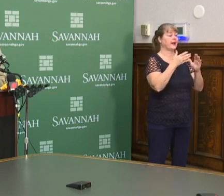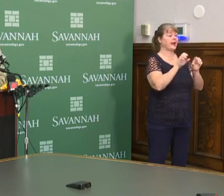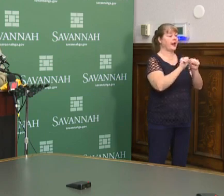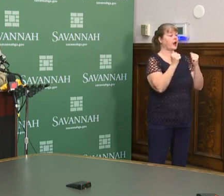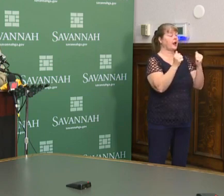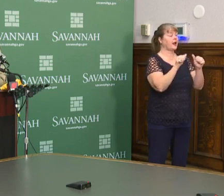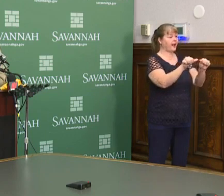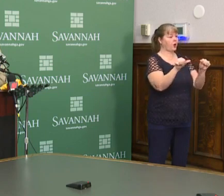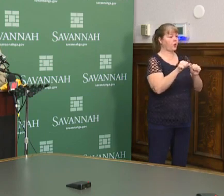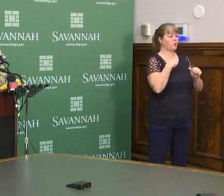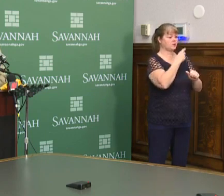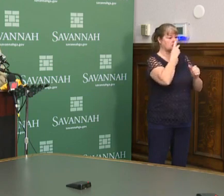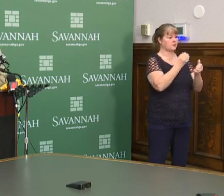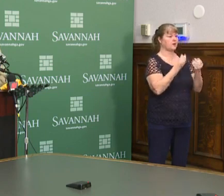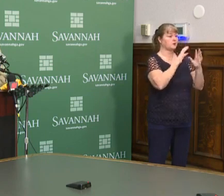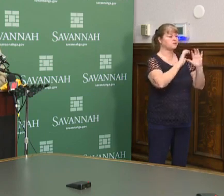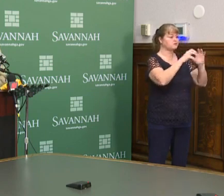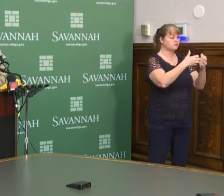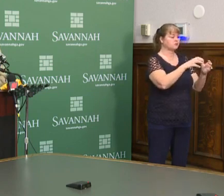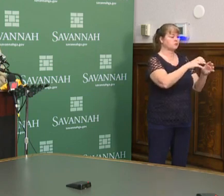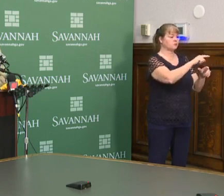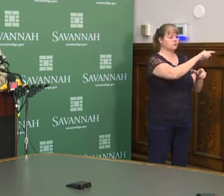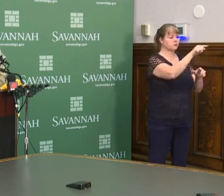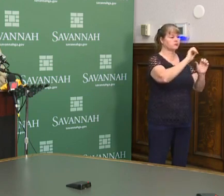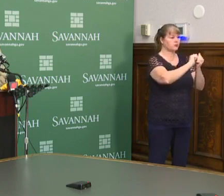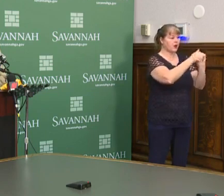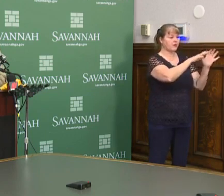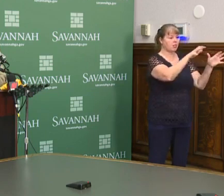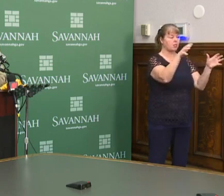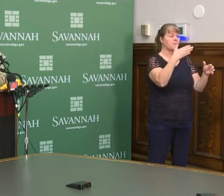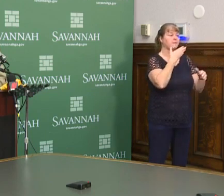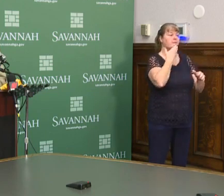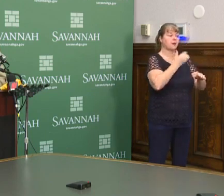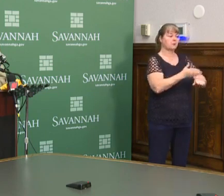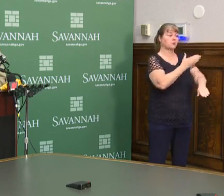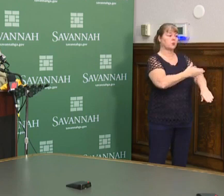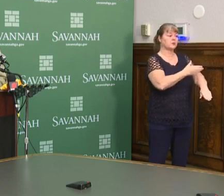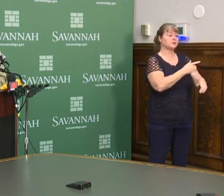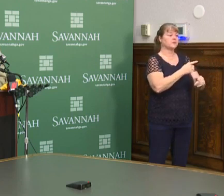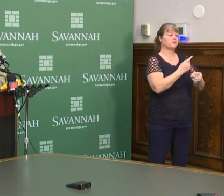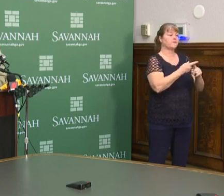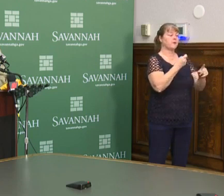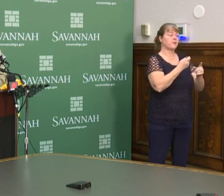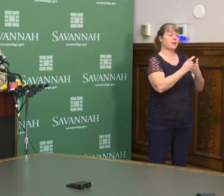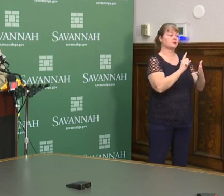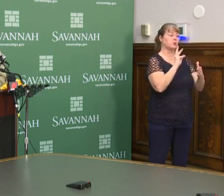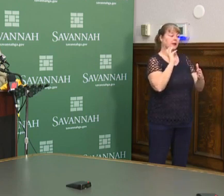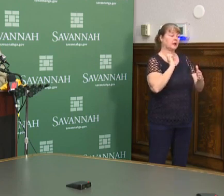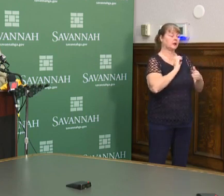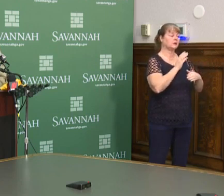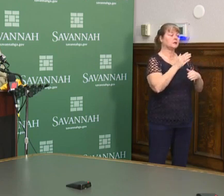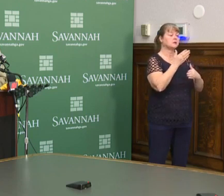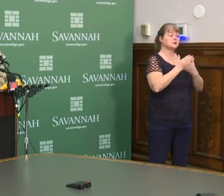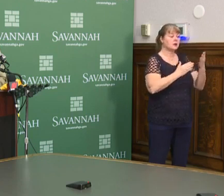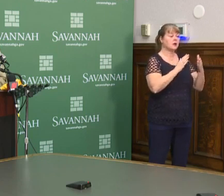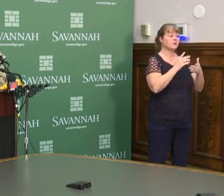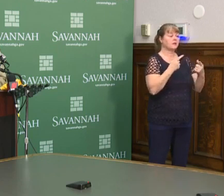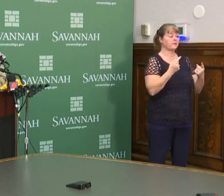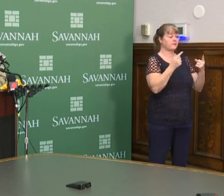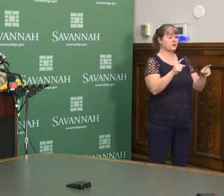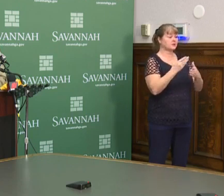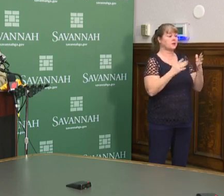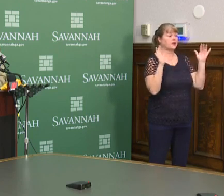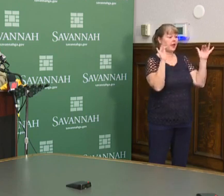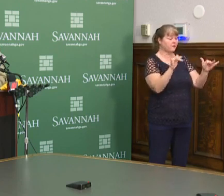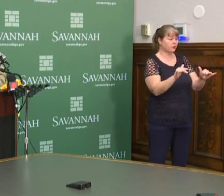big crowds two weeks ago were much better this past weekend. However, there were some events, some